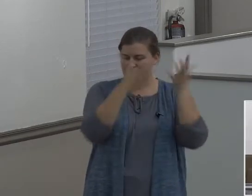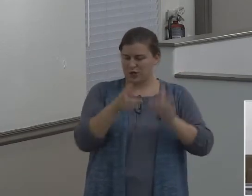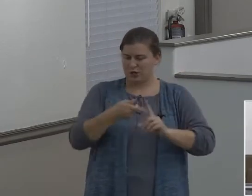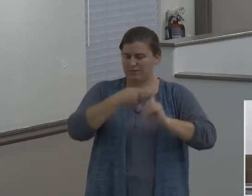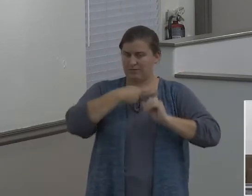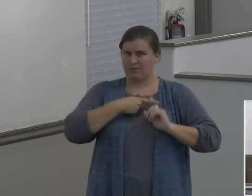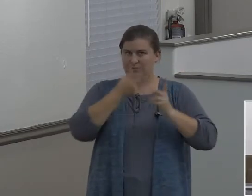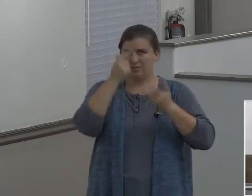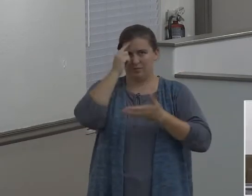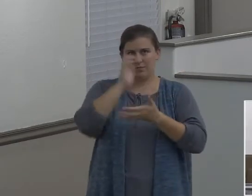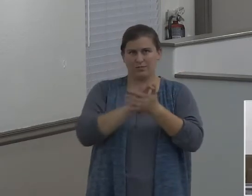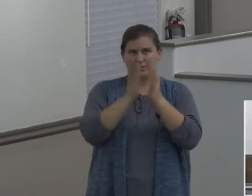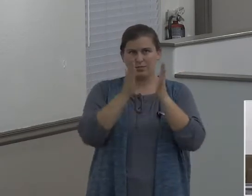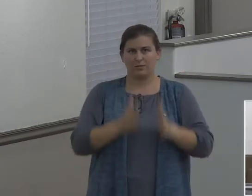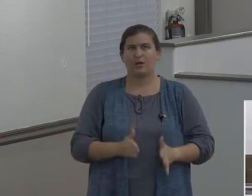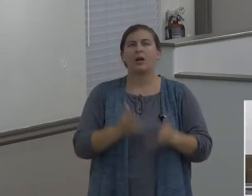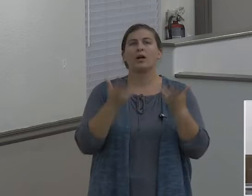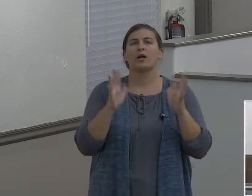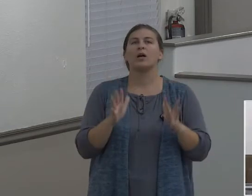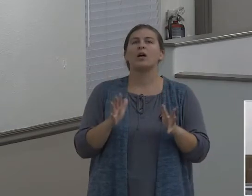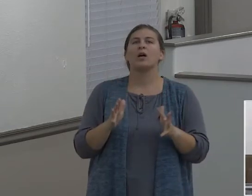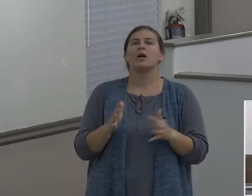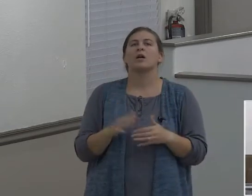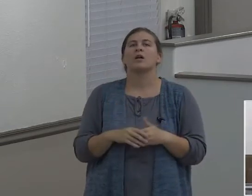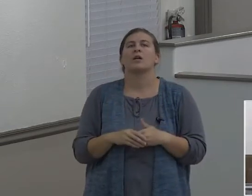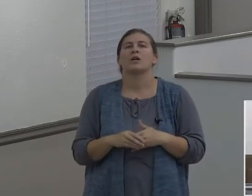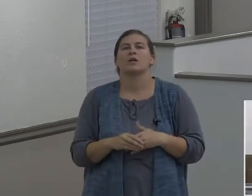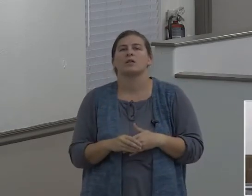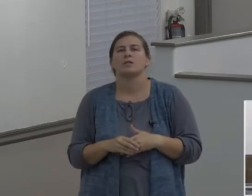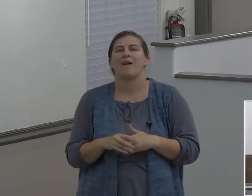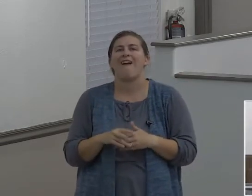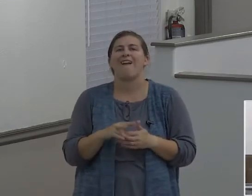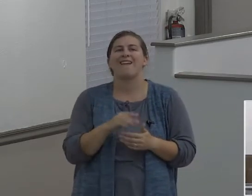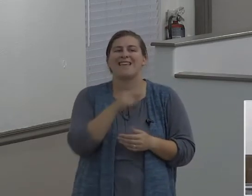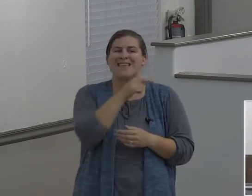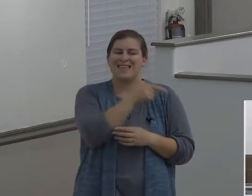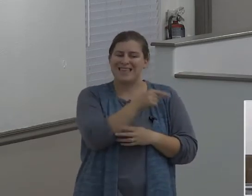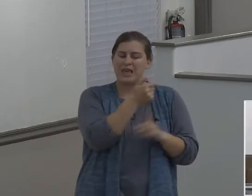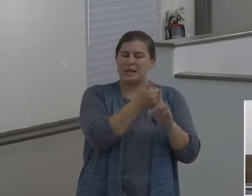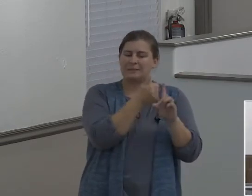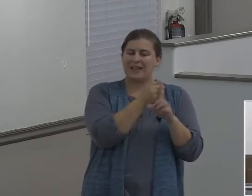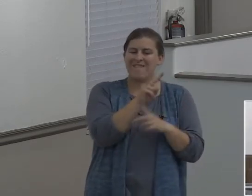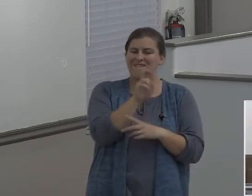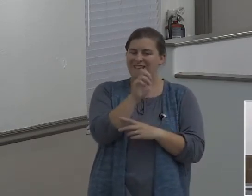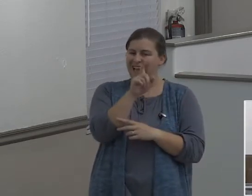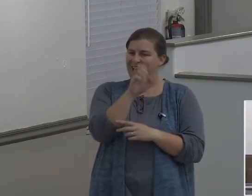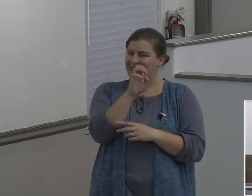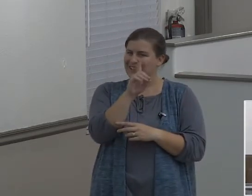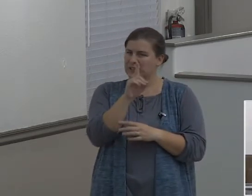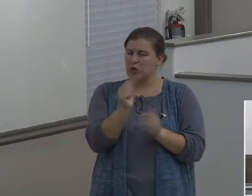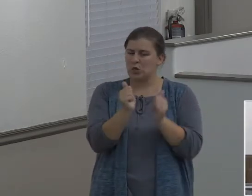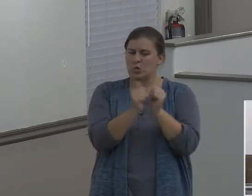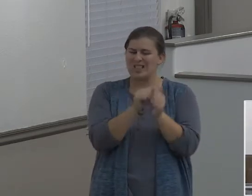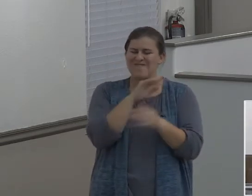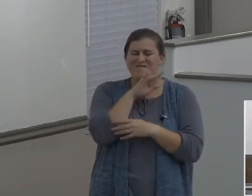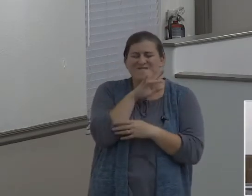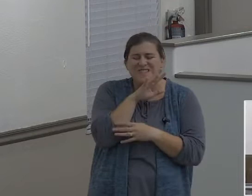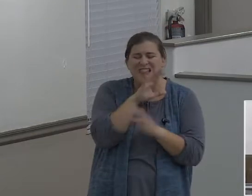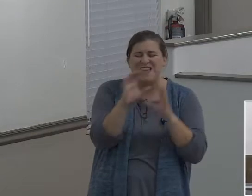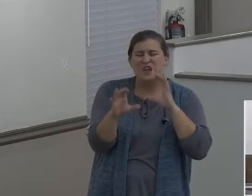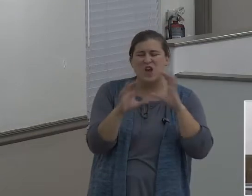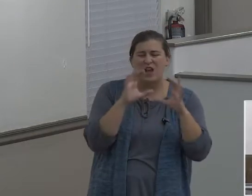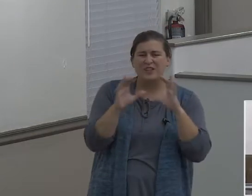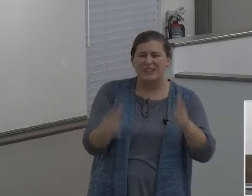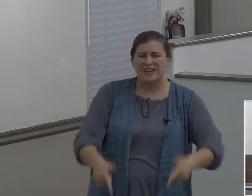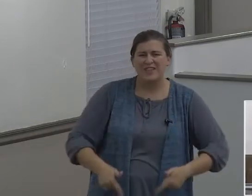And delivered just Lot, vexed with the filthy conversation of the wicked, the filthy manner of life